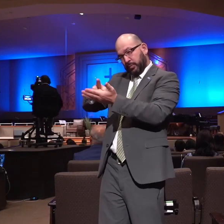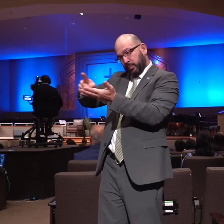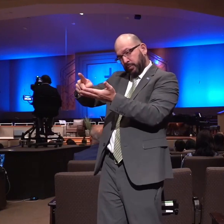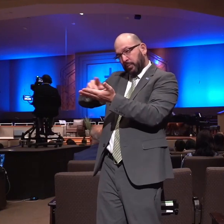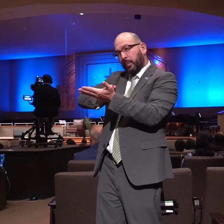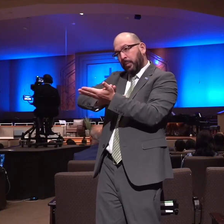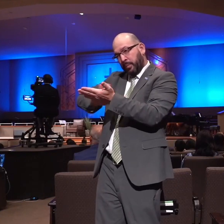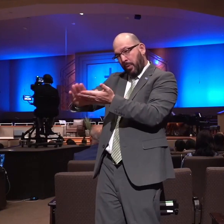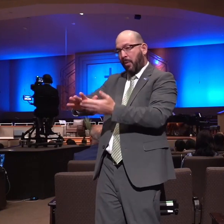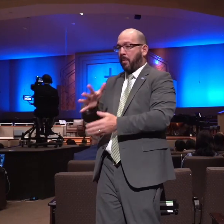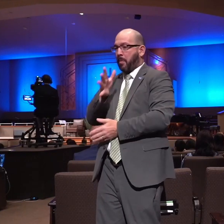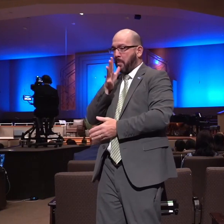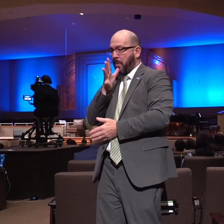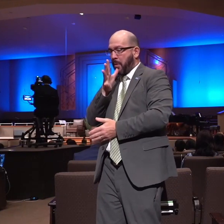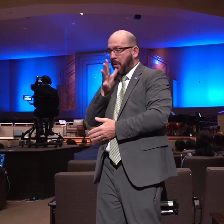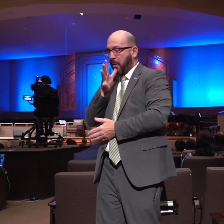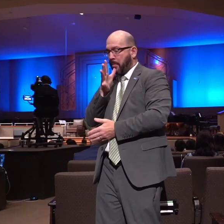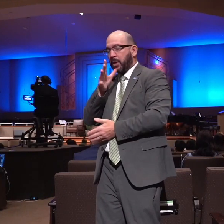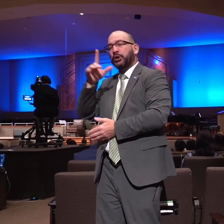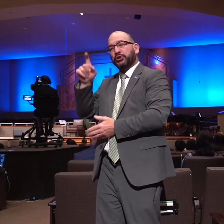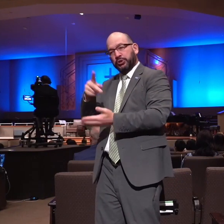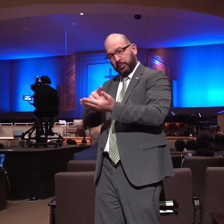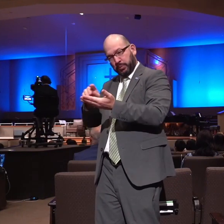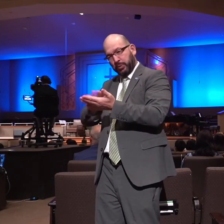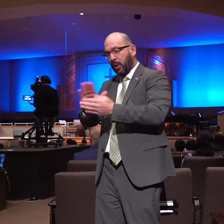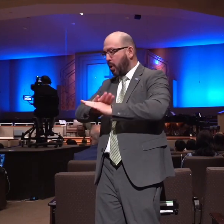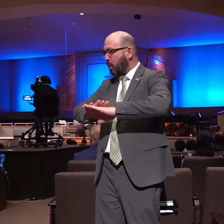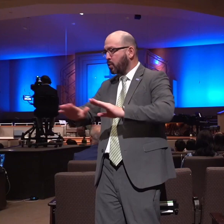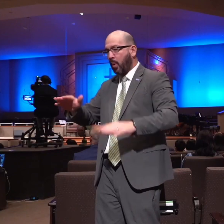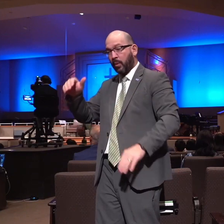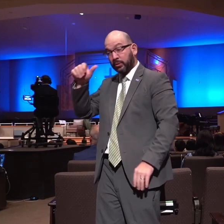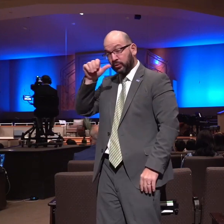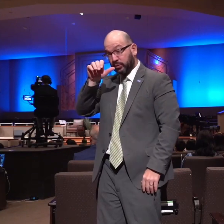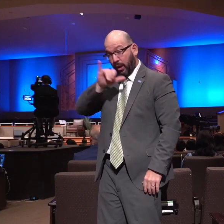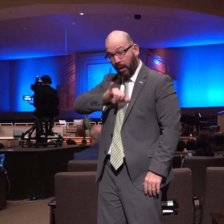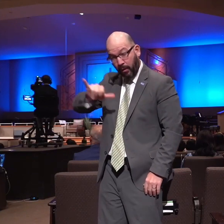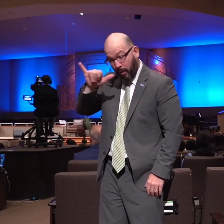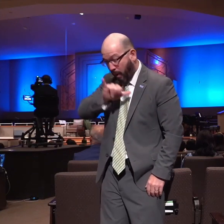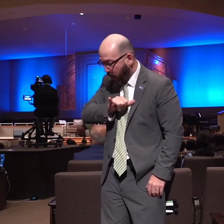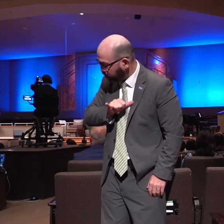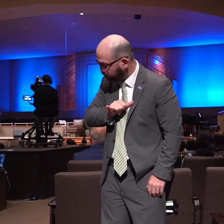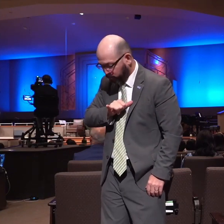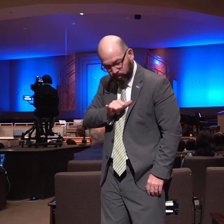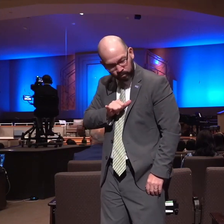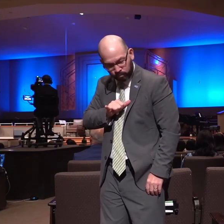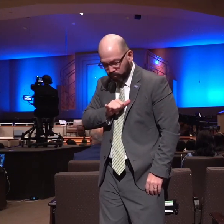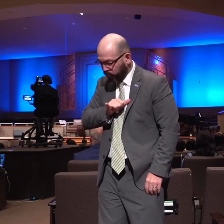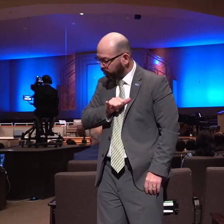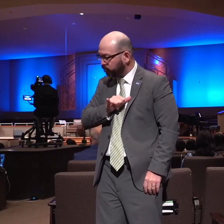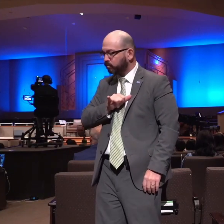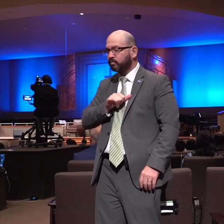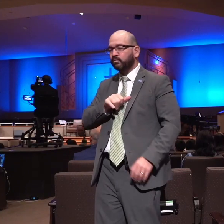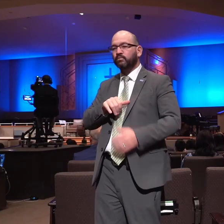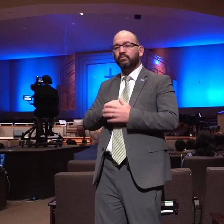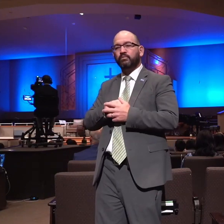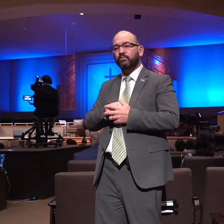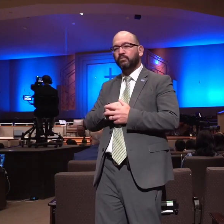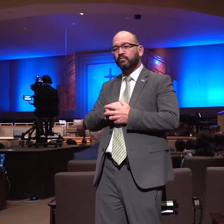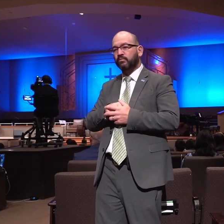read it there where his mother was told that there were certain things she was not to do during the pregnancy there were things she was not to